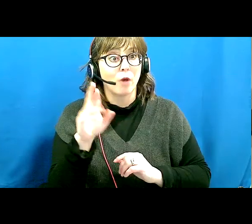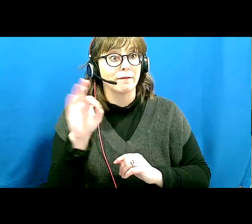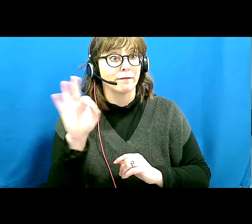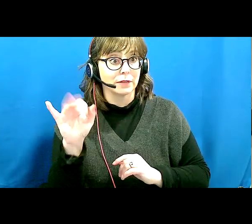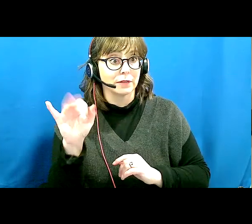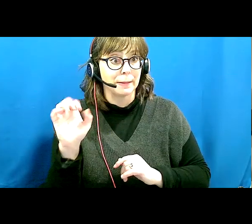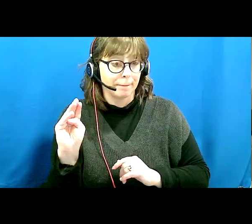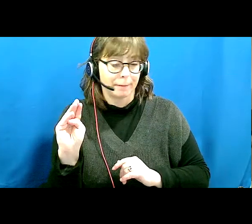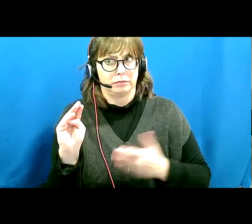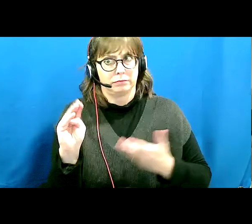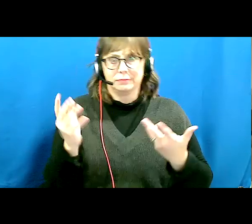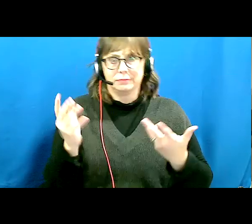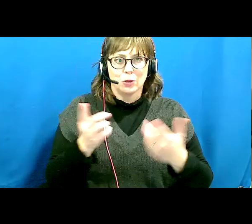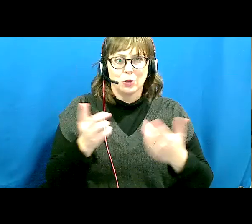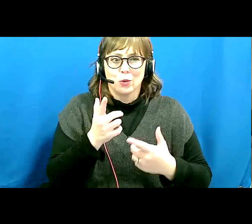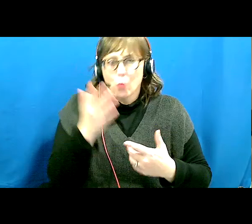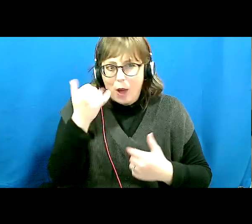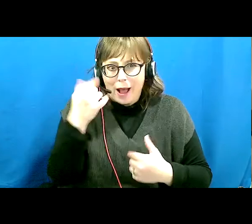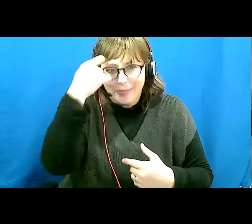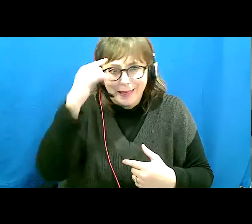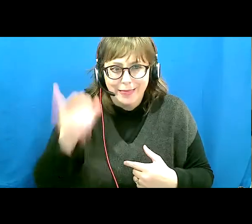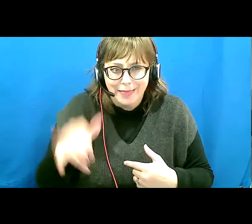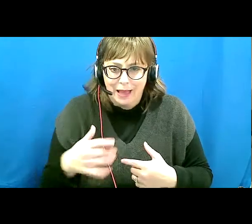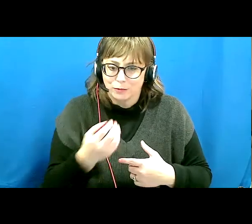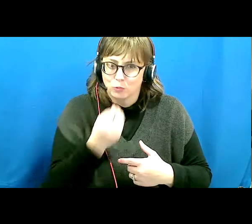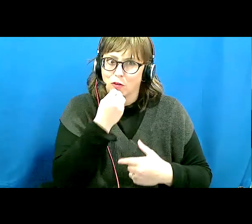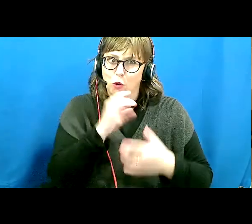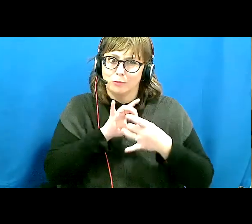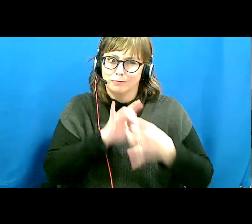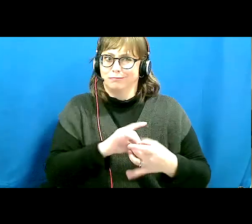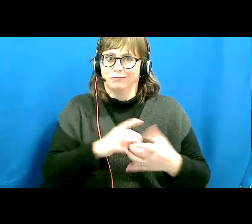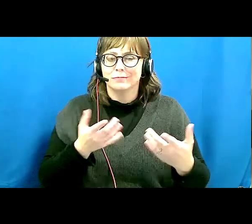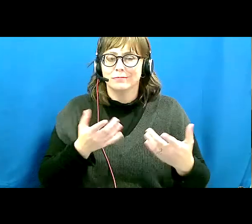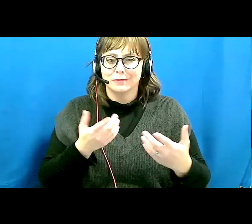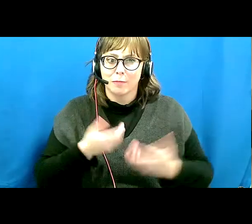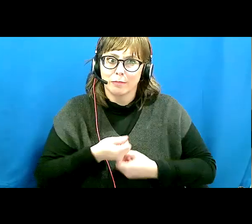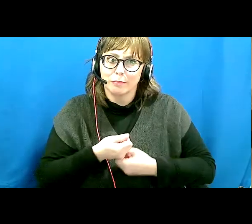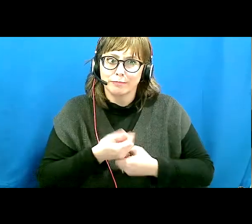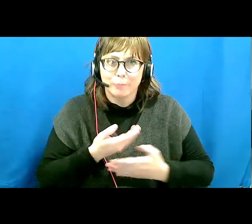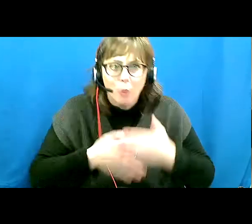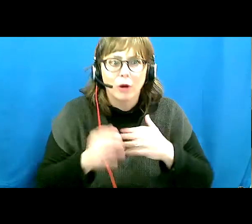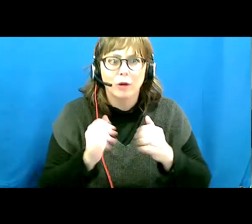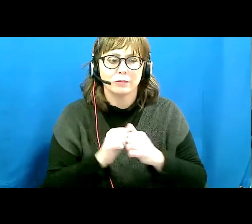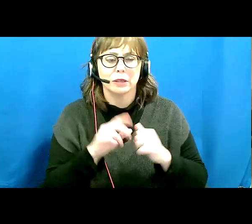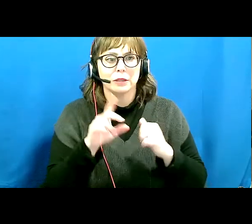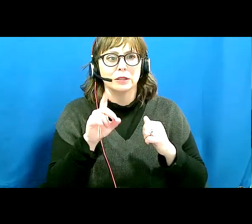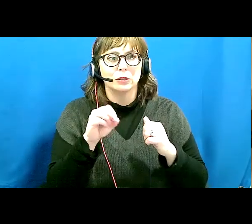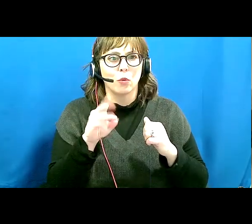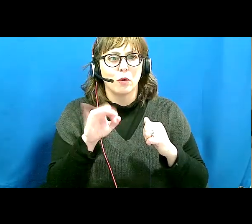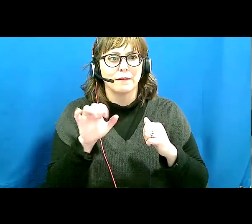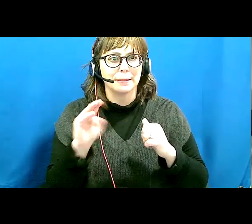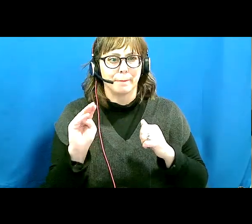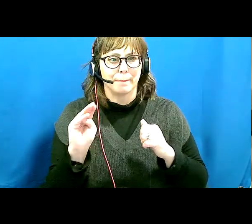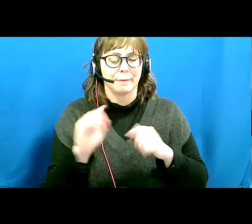started or why so many people think malnutrition is the cause of dwarfism. It's been my observation that when